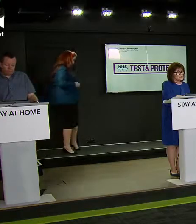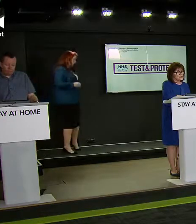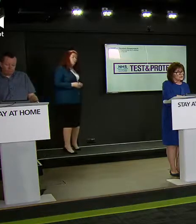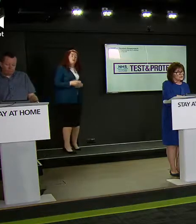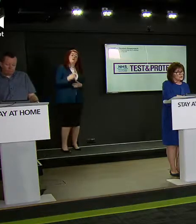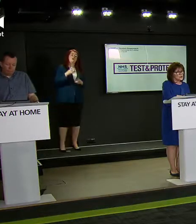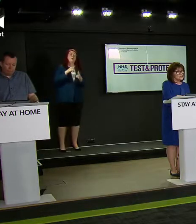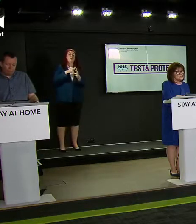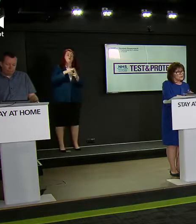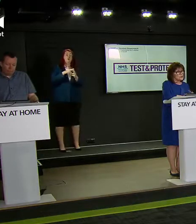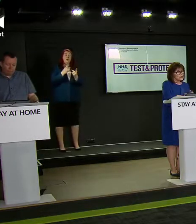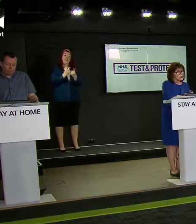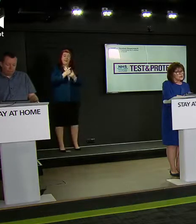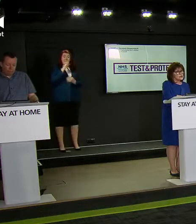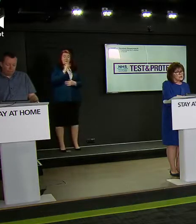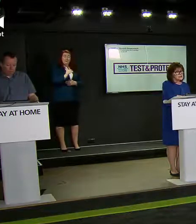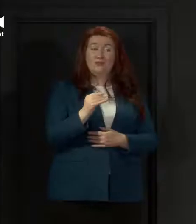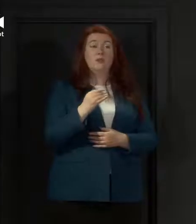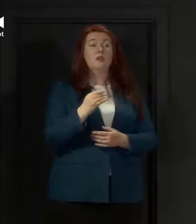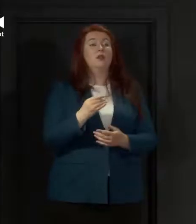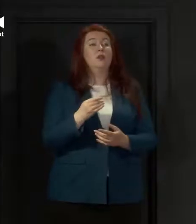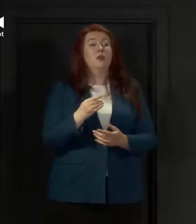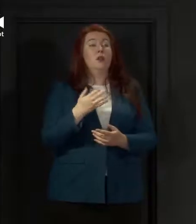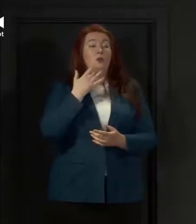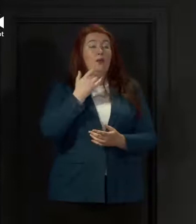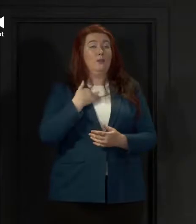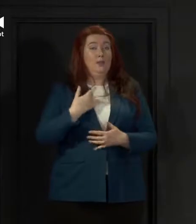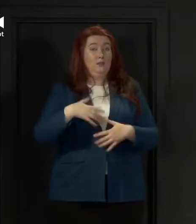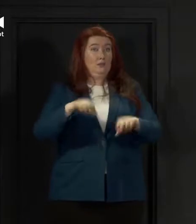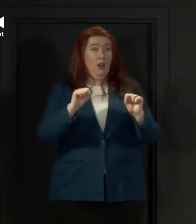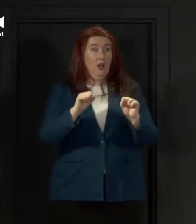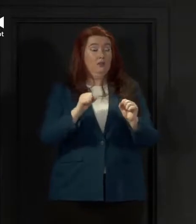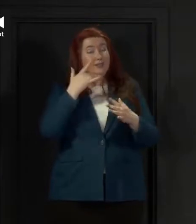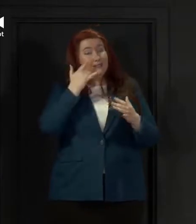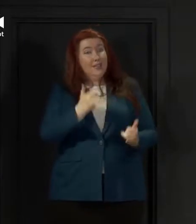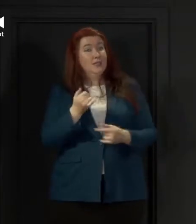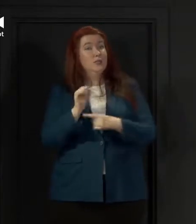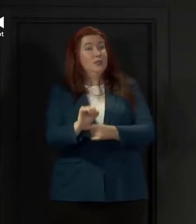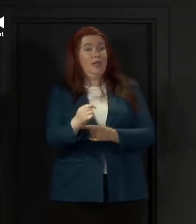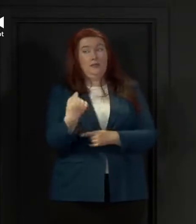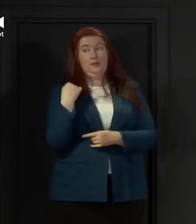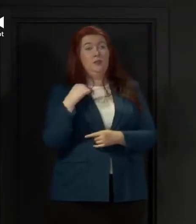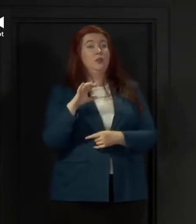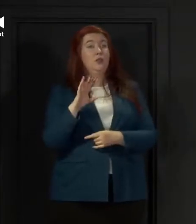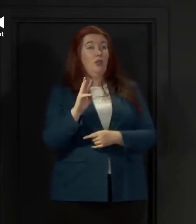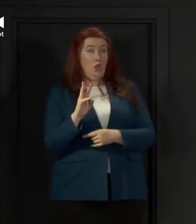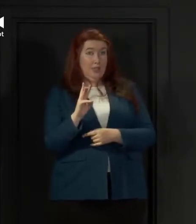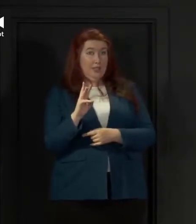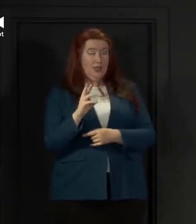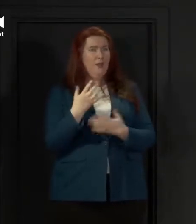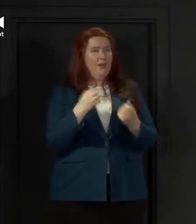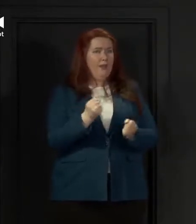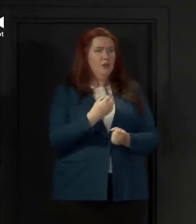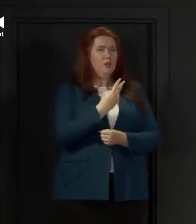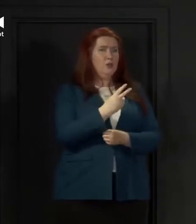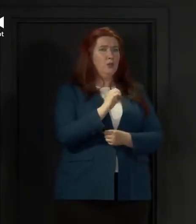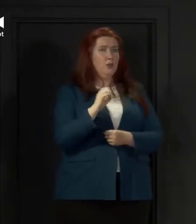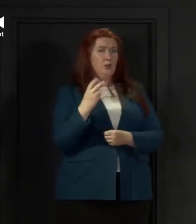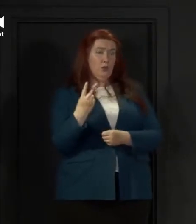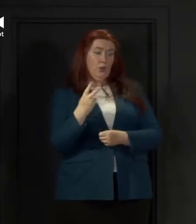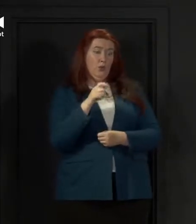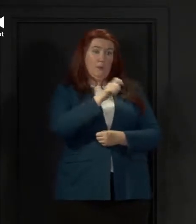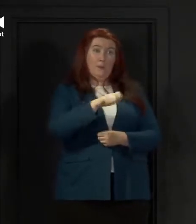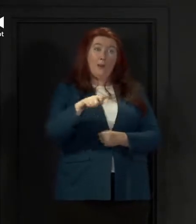leave this is that when we stood up test and protect on Thursday, not only did we have those 2002 contact